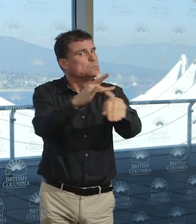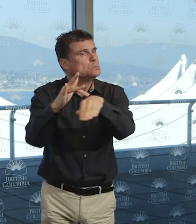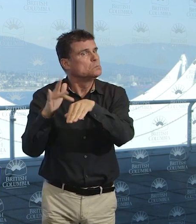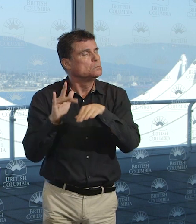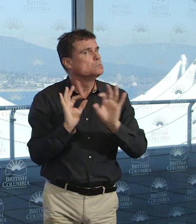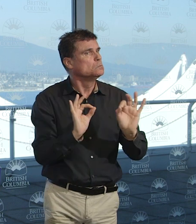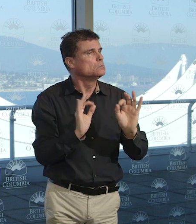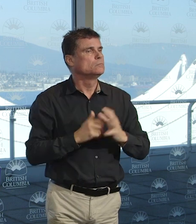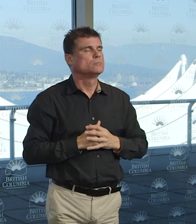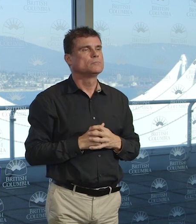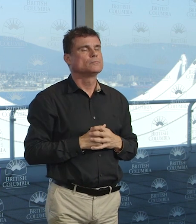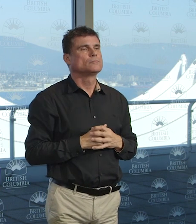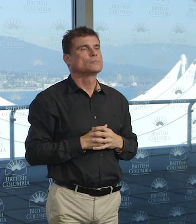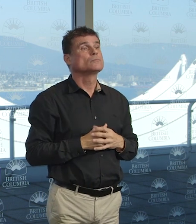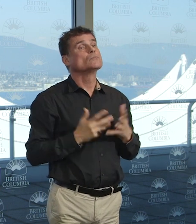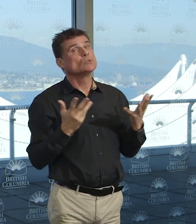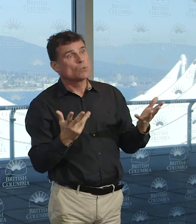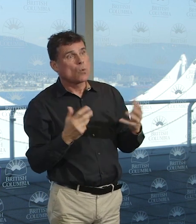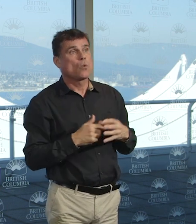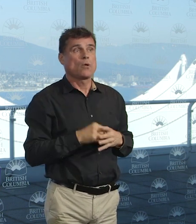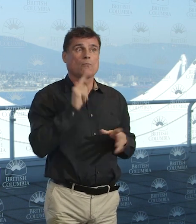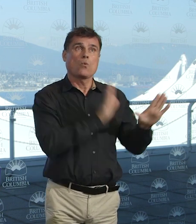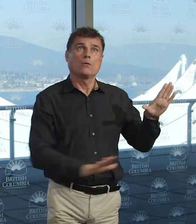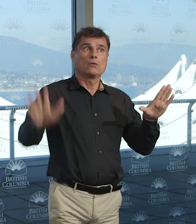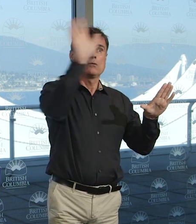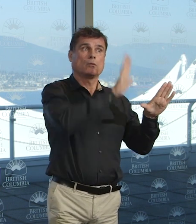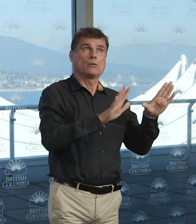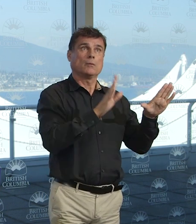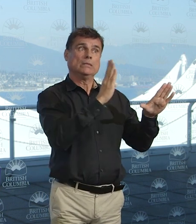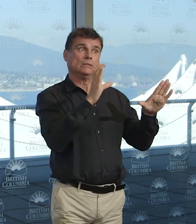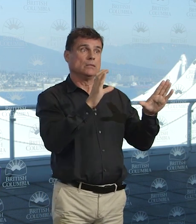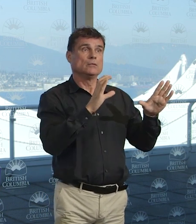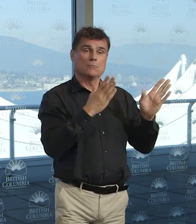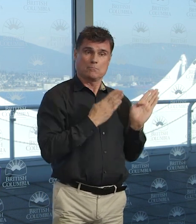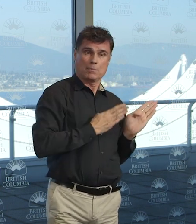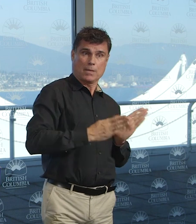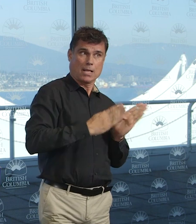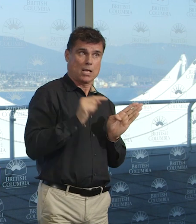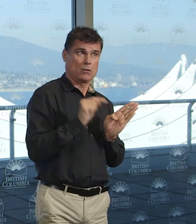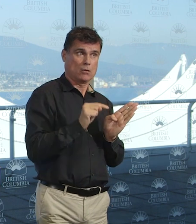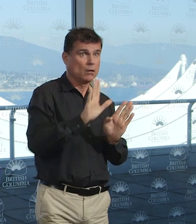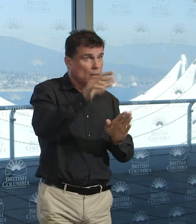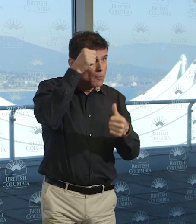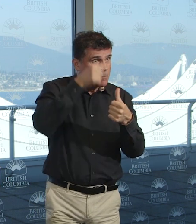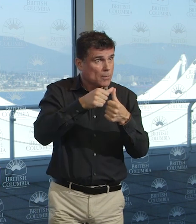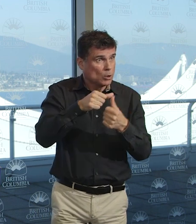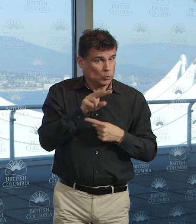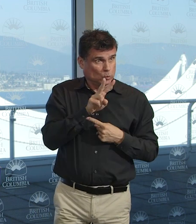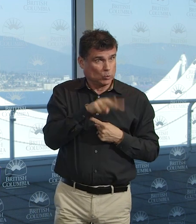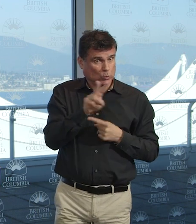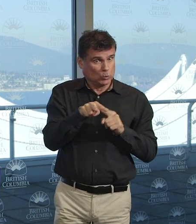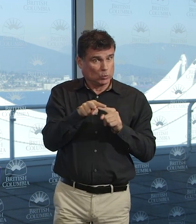But I think in terms of preparedness, as I said, as I just said, 22 patients currently in acute care. Just to put it in